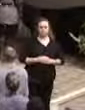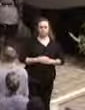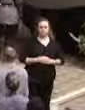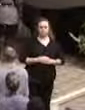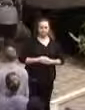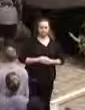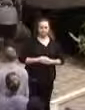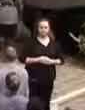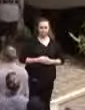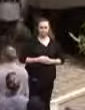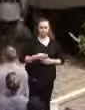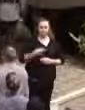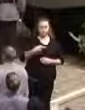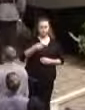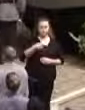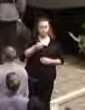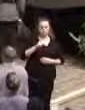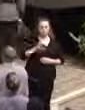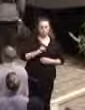Opposed?